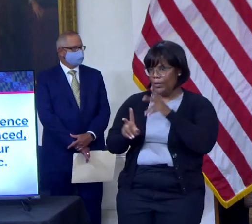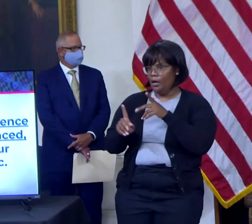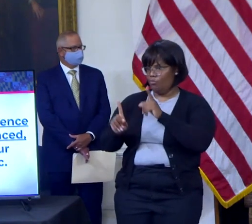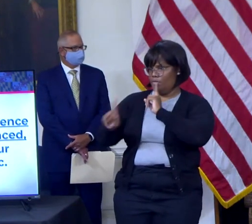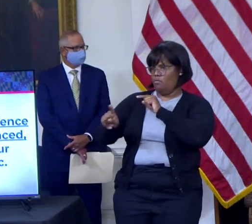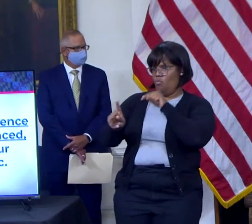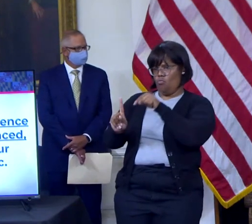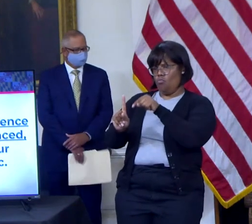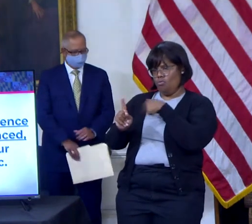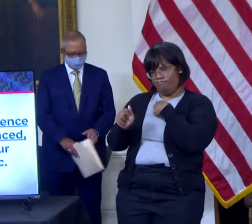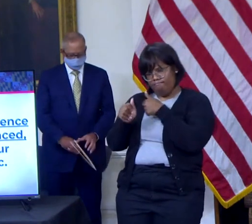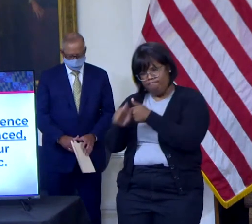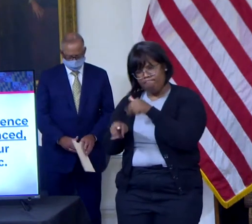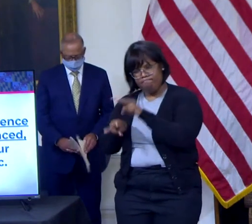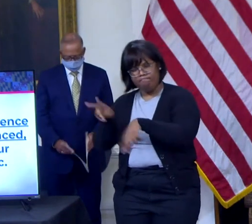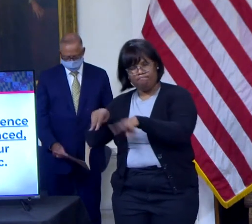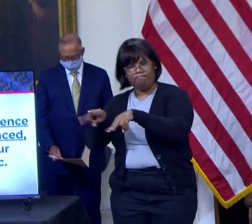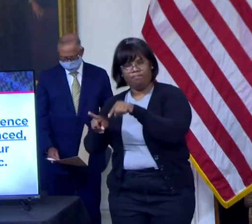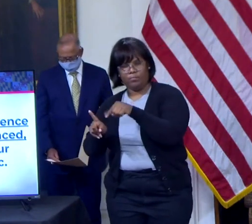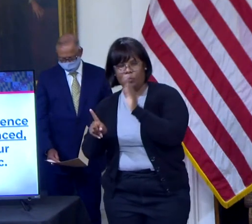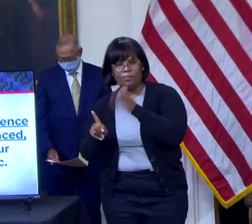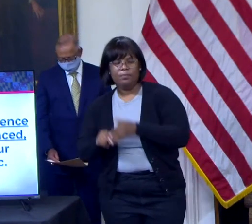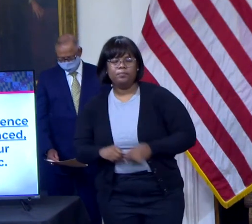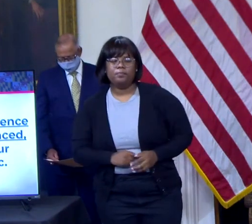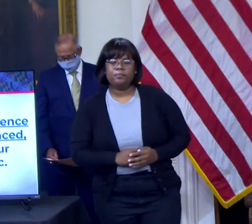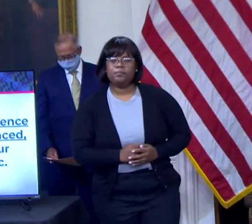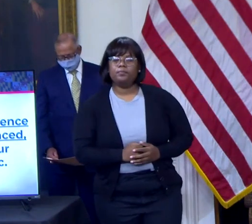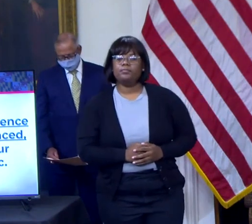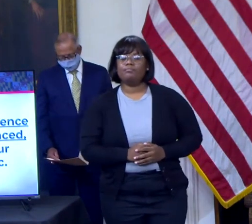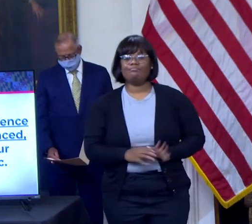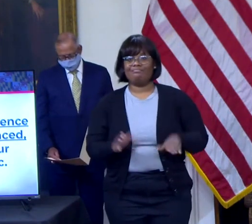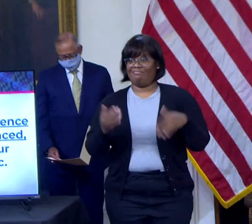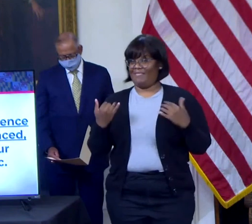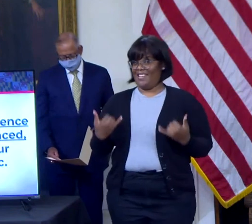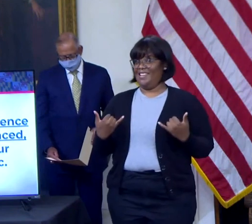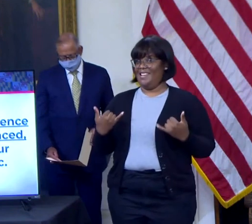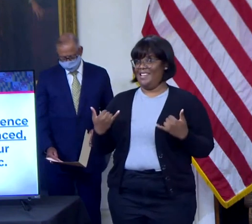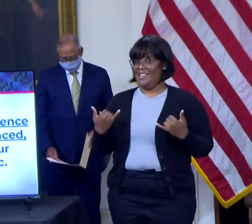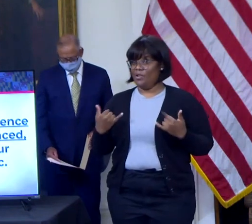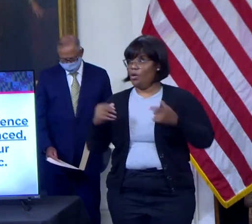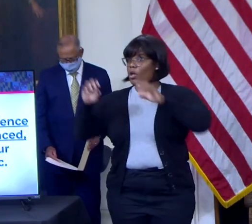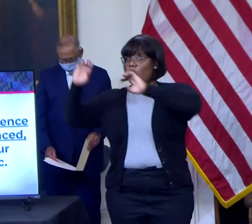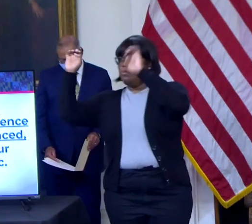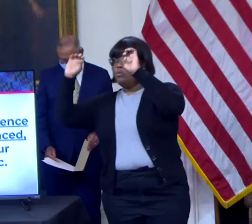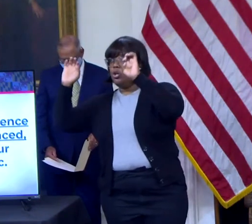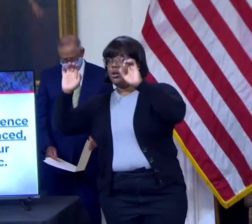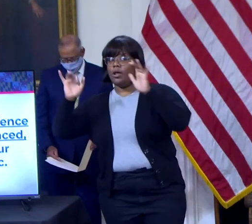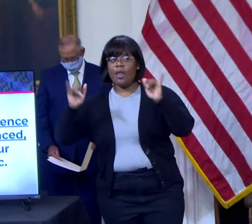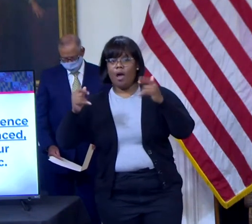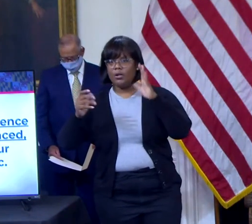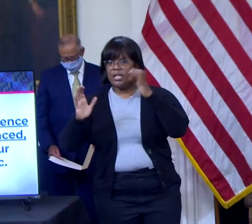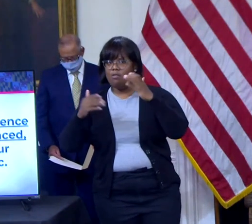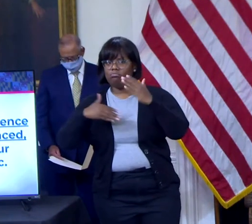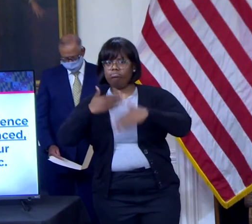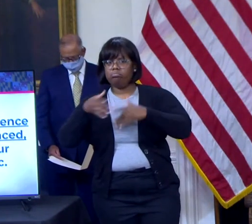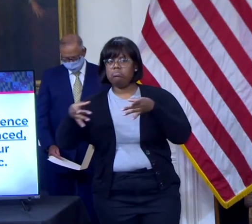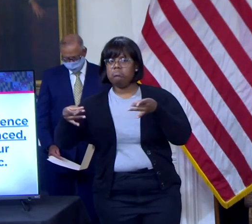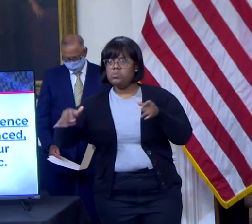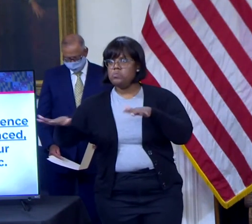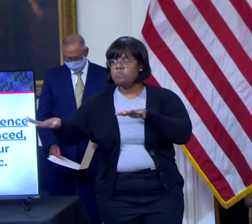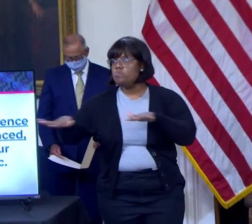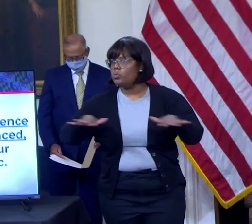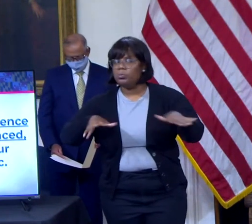Our public health response, as I mentioned, has now evolved from the urgent crisis state of emergency phase